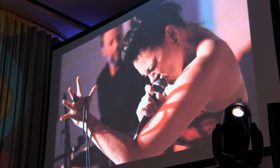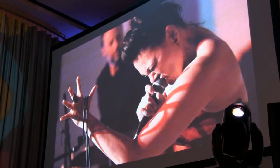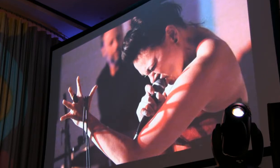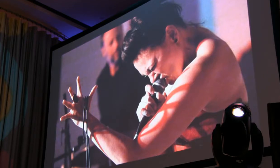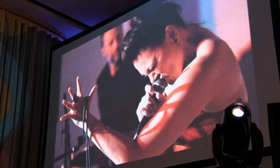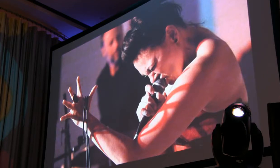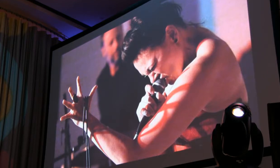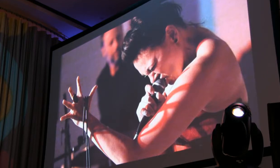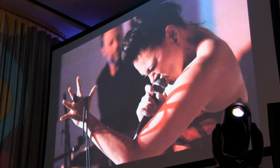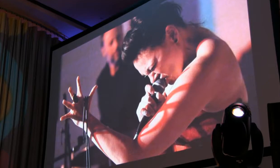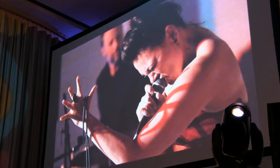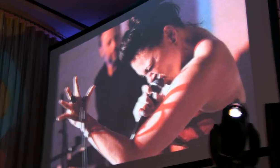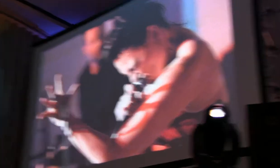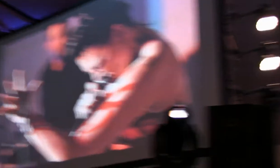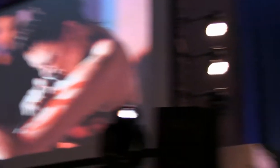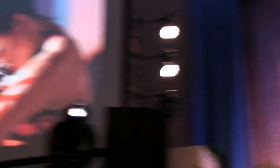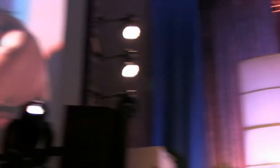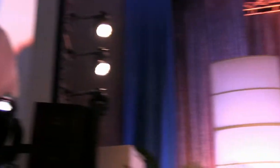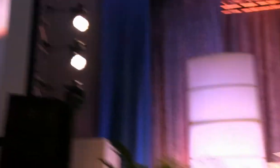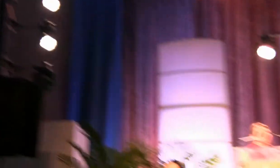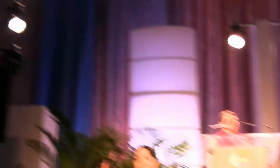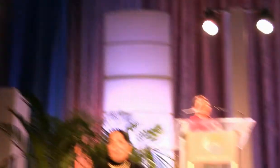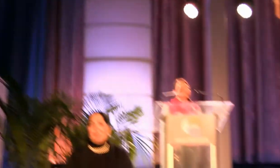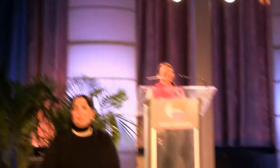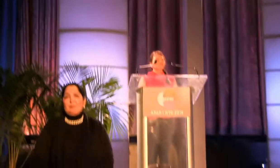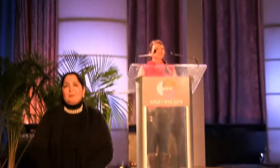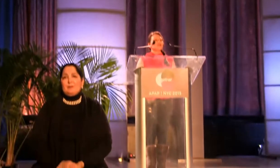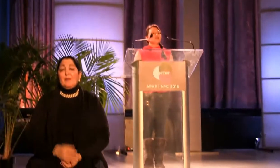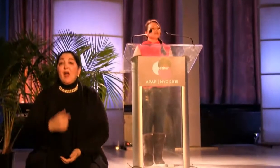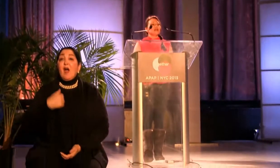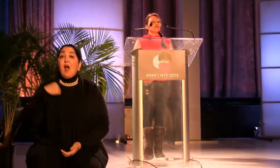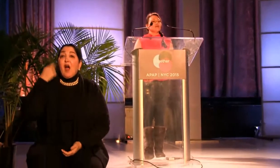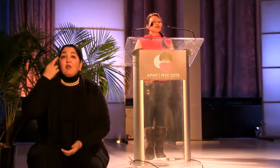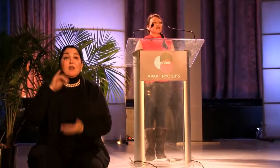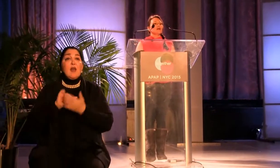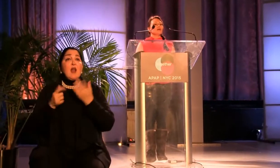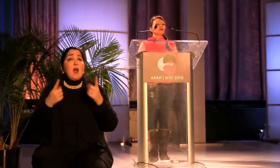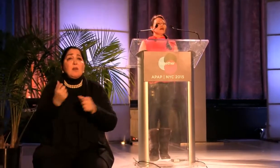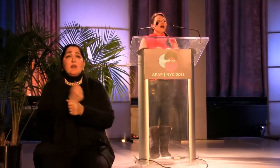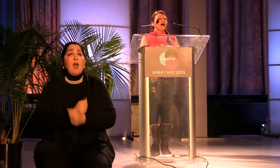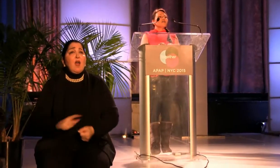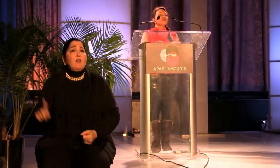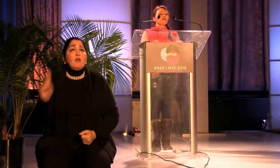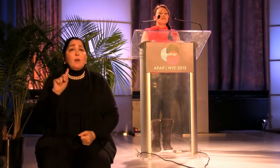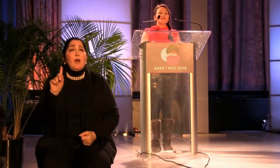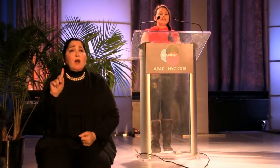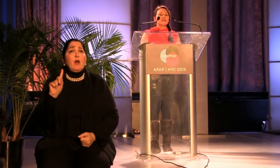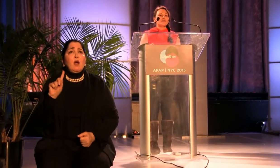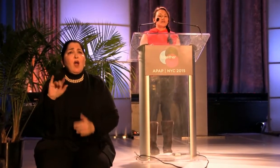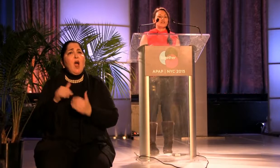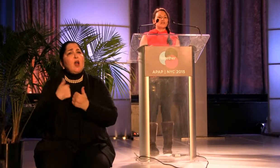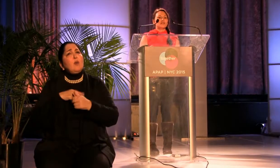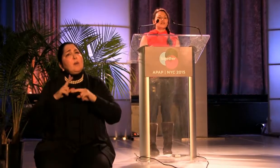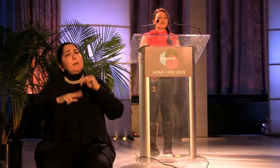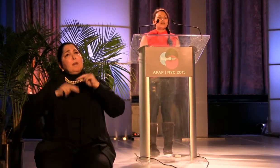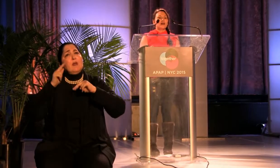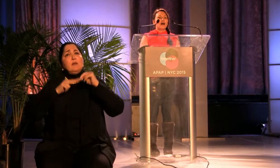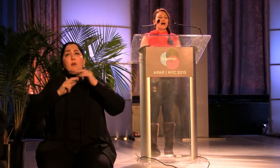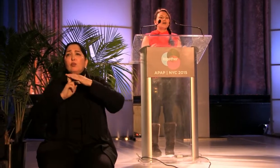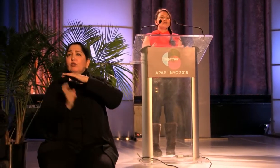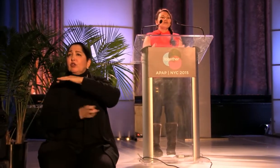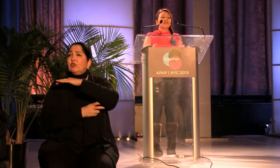So, thank you. I realize that this occurs everywhere. How do we build these bridges?